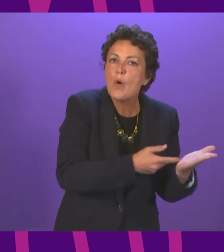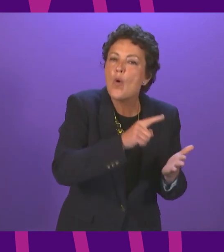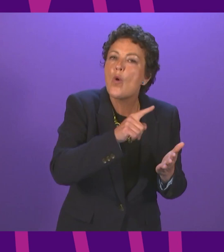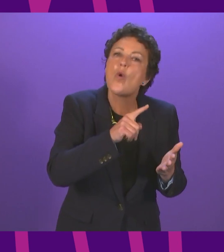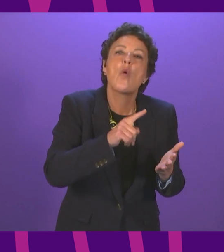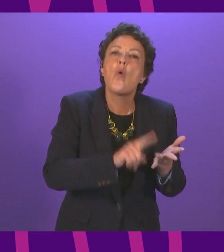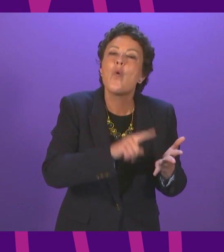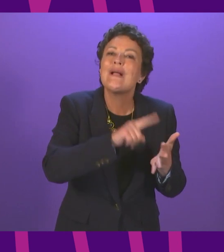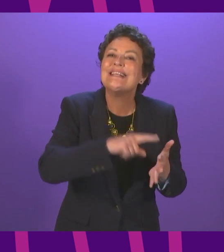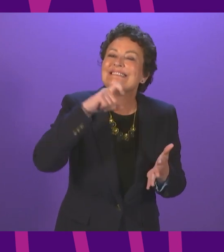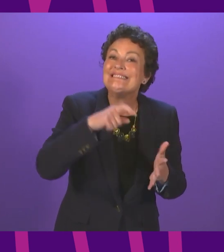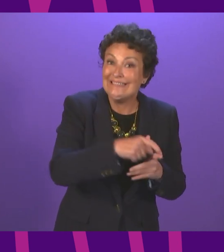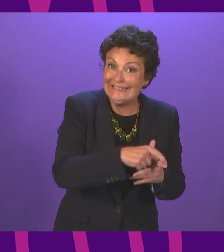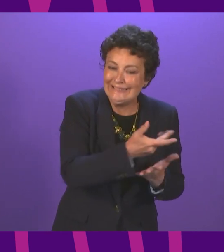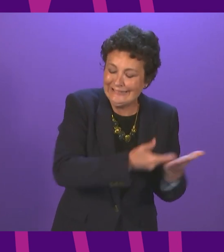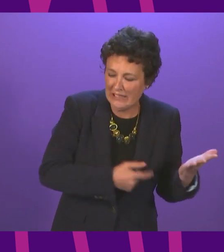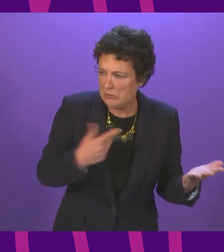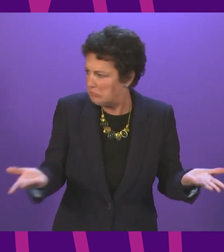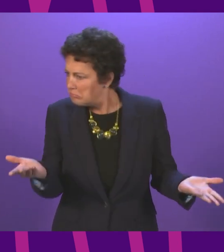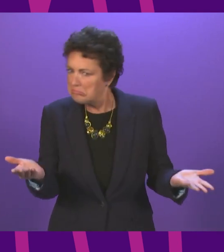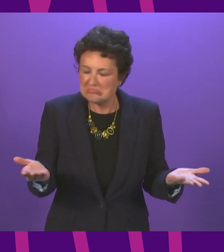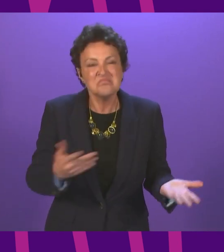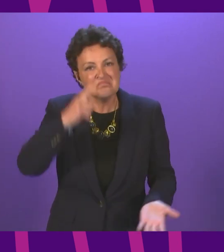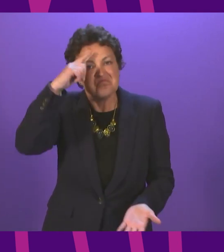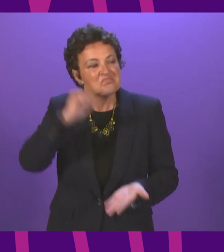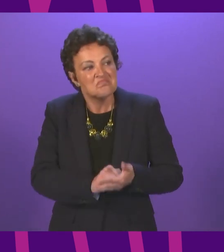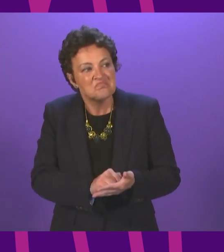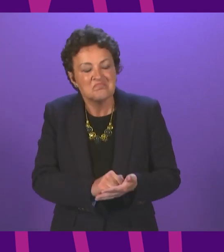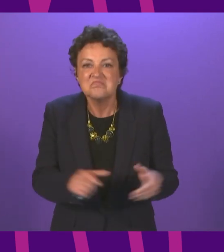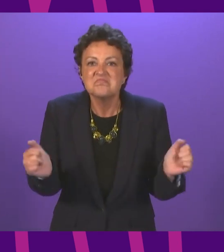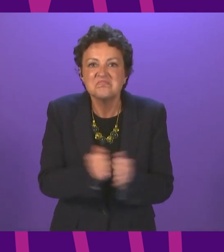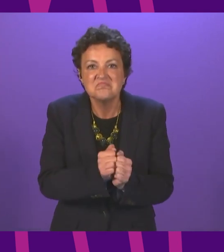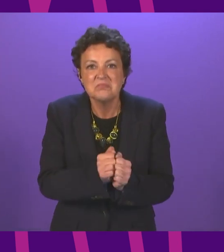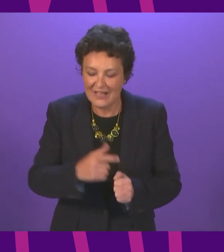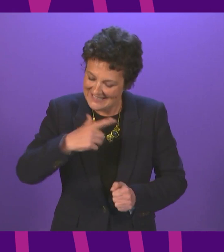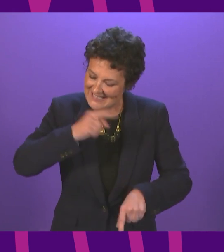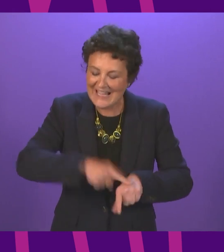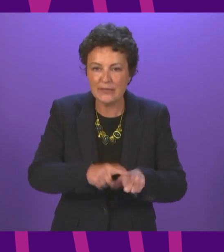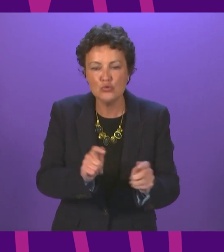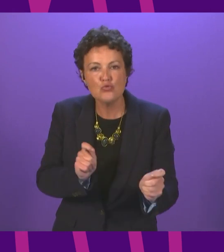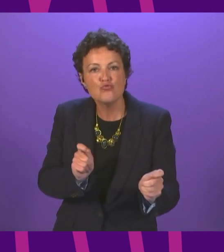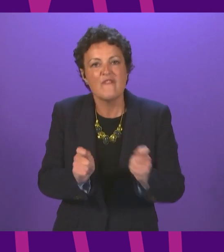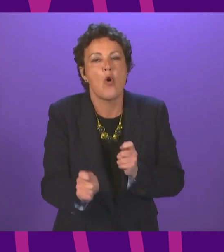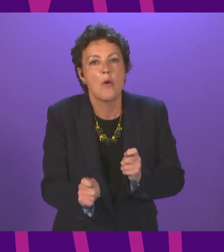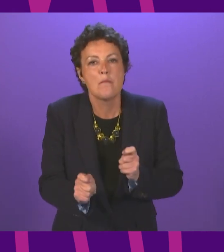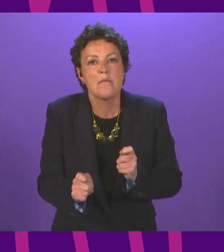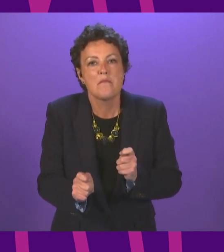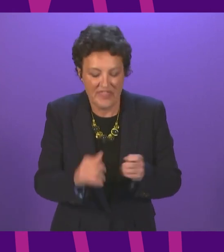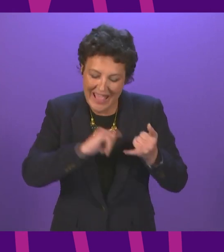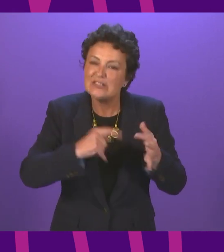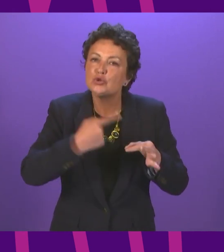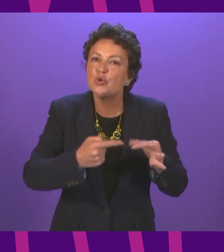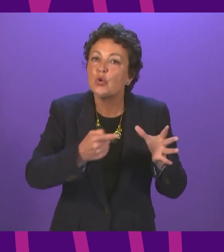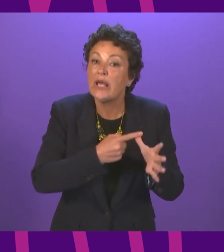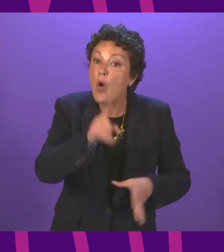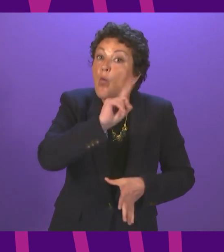And we have come to a decision that it is right now to move ahead to replace the SQA, but to do that carefully with proper consideration of the detail of